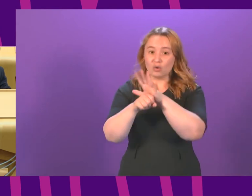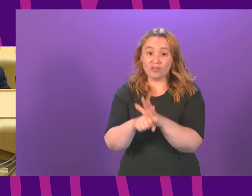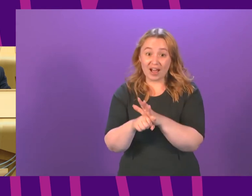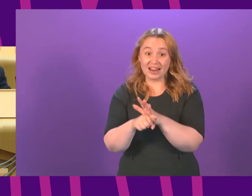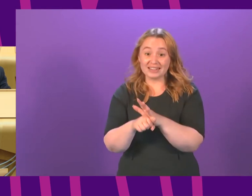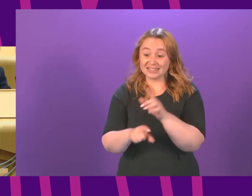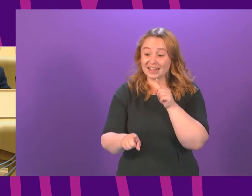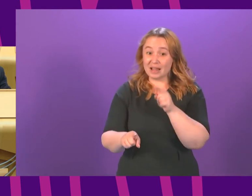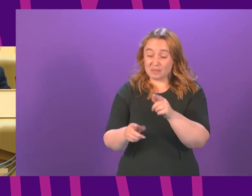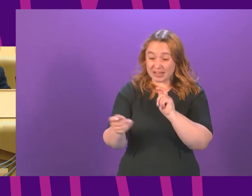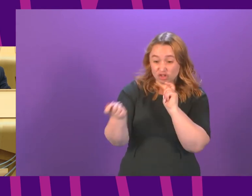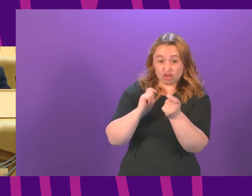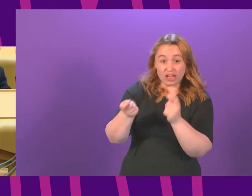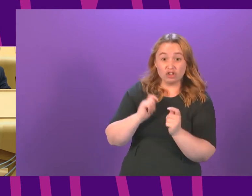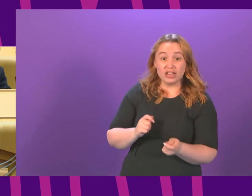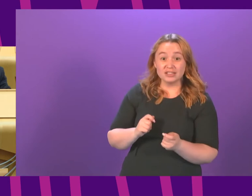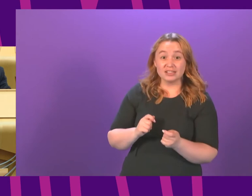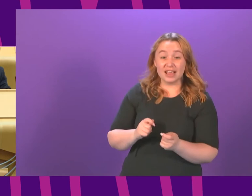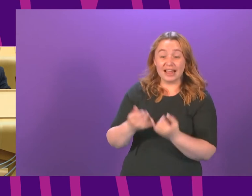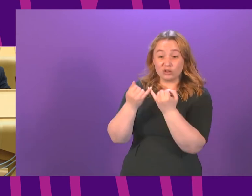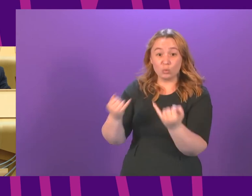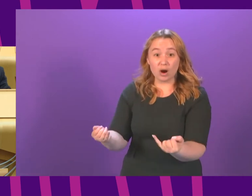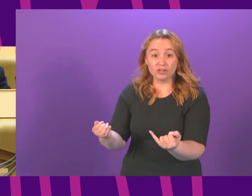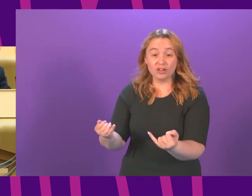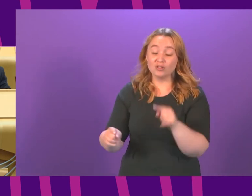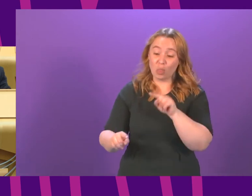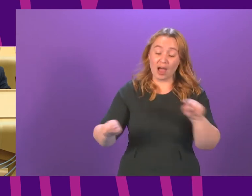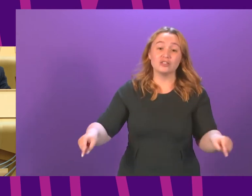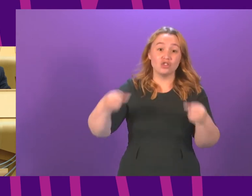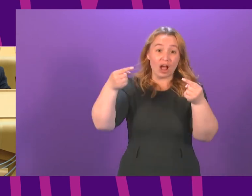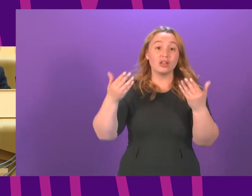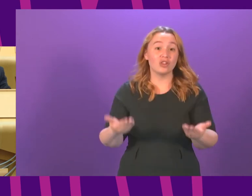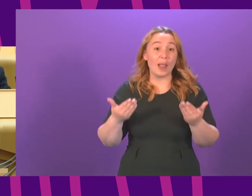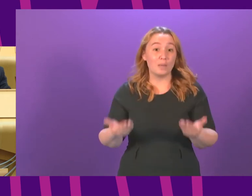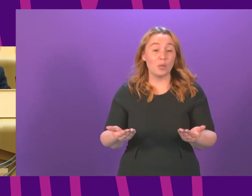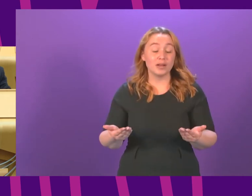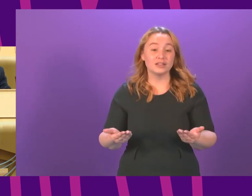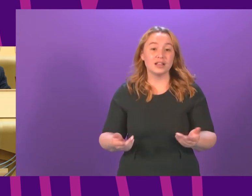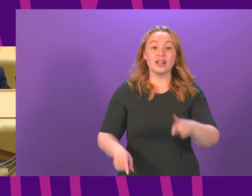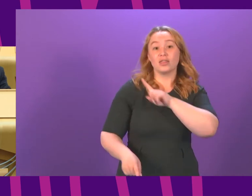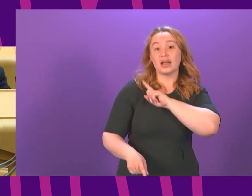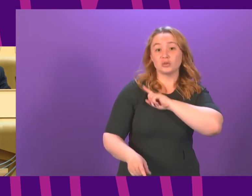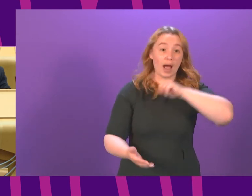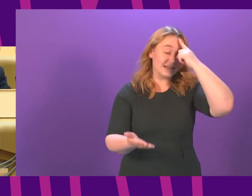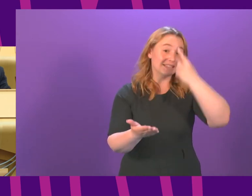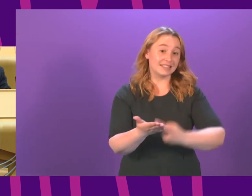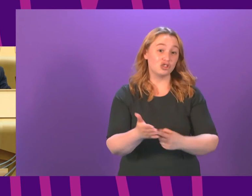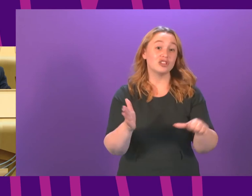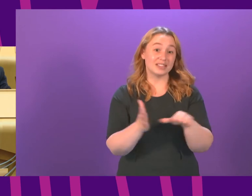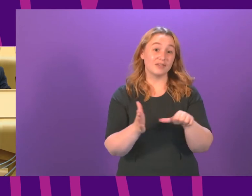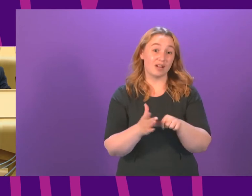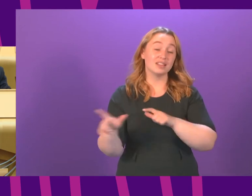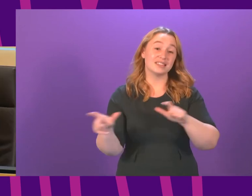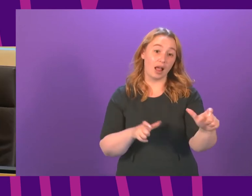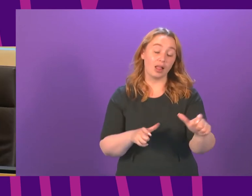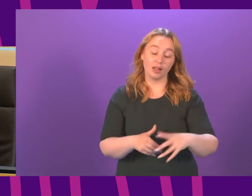faster and that is the big challenge that we are up against right now and that is what makes these decisions still as difficult as they are